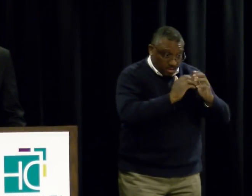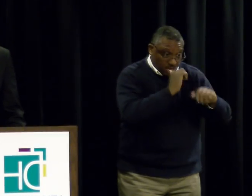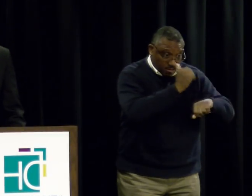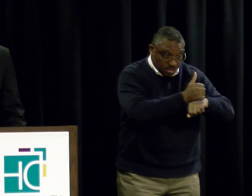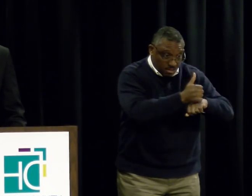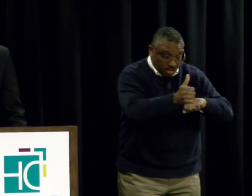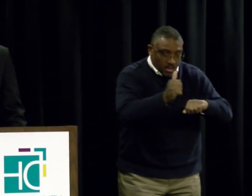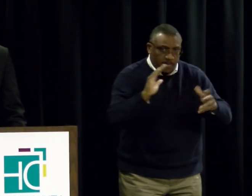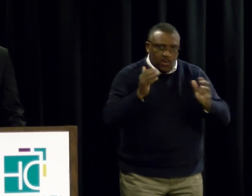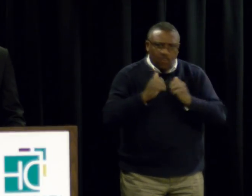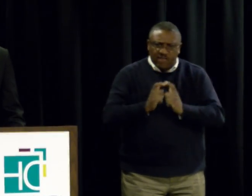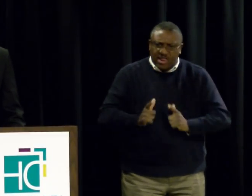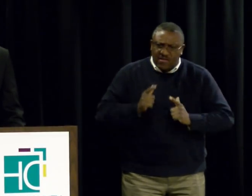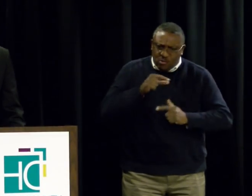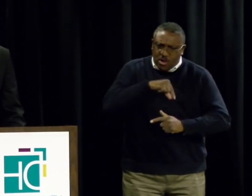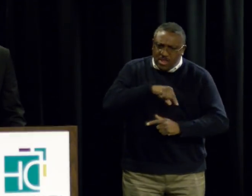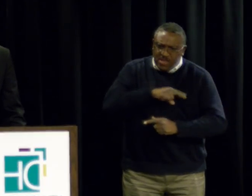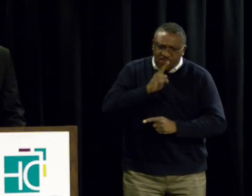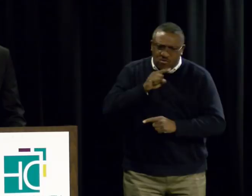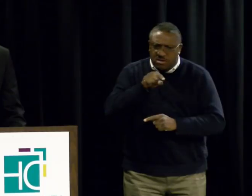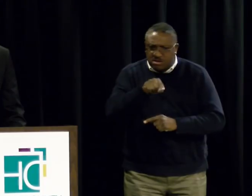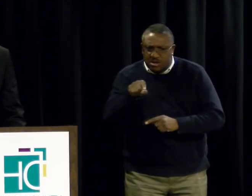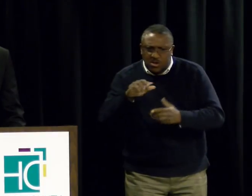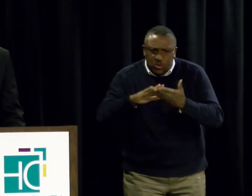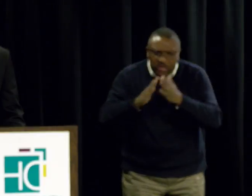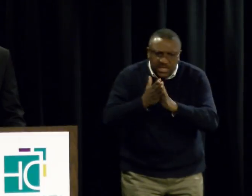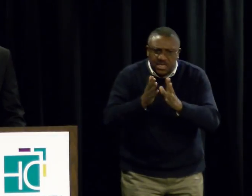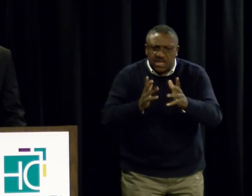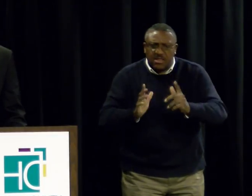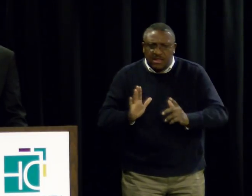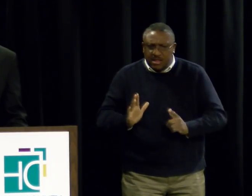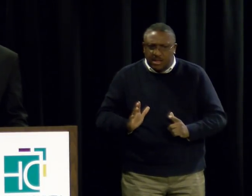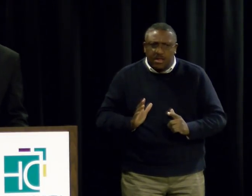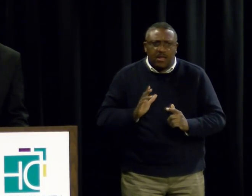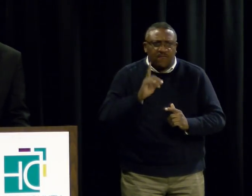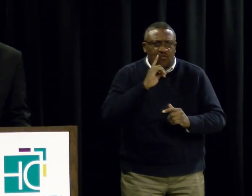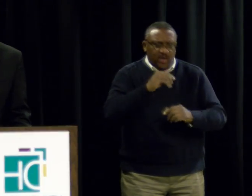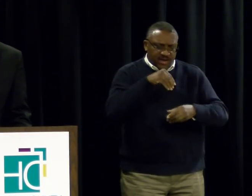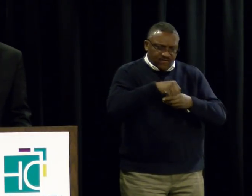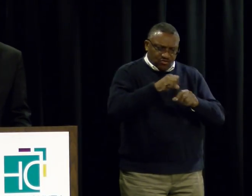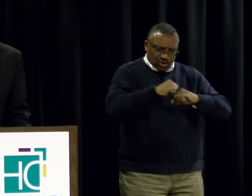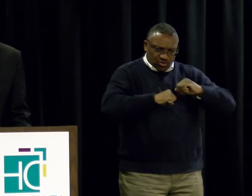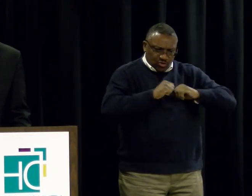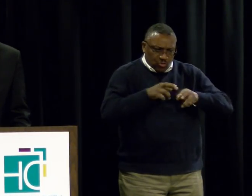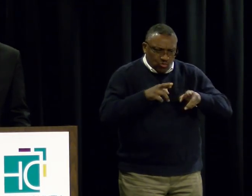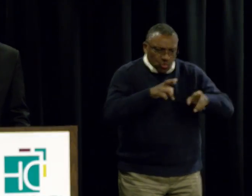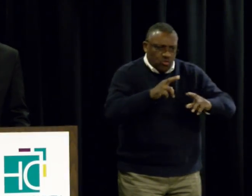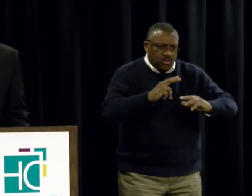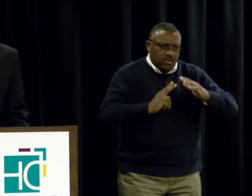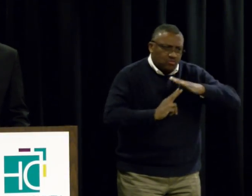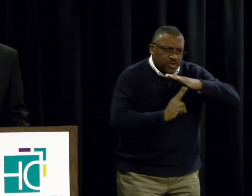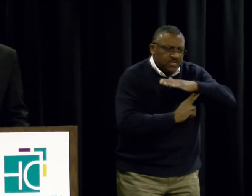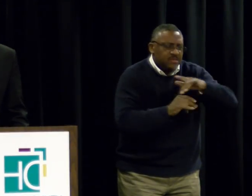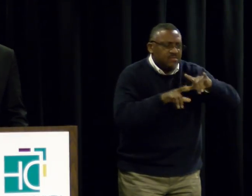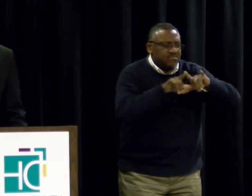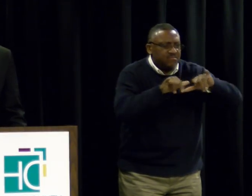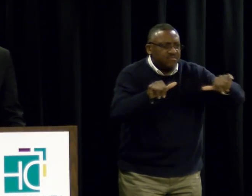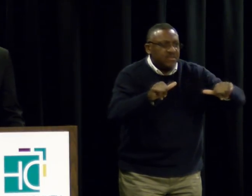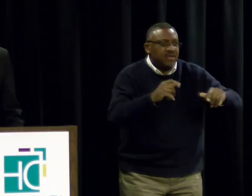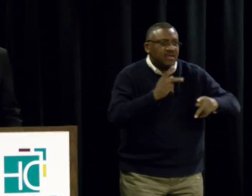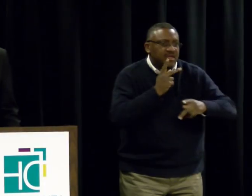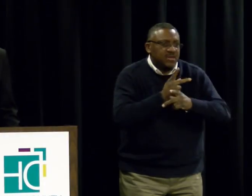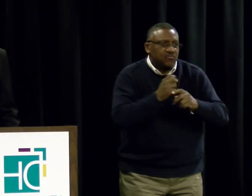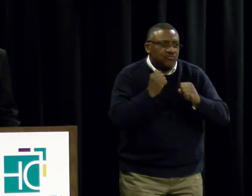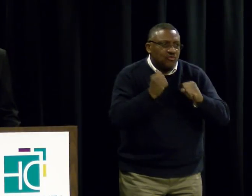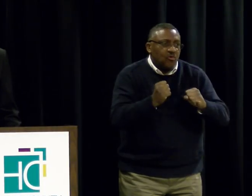quality of life for our communities, the integrity of our infrastructure, and the natural beauty of our county.